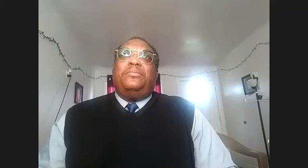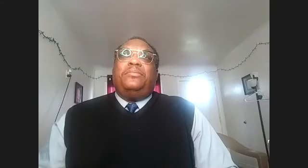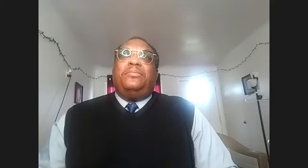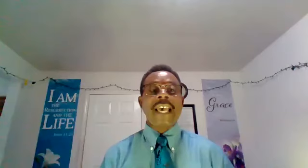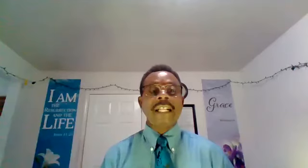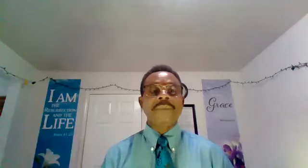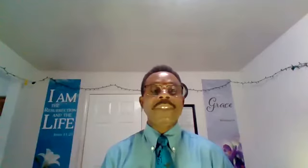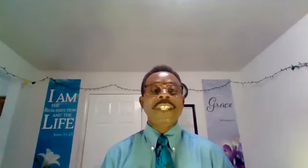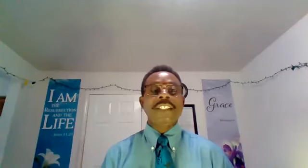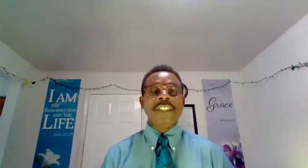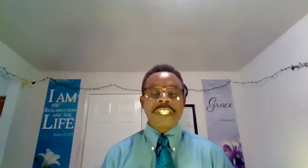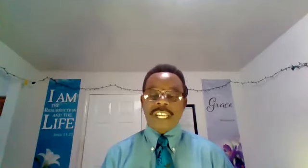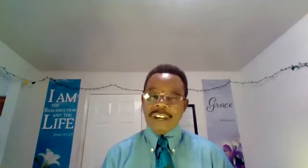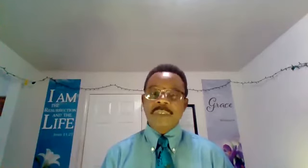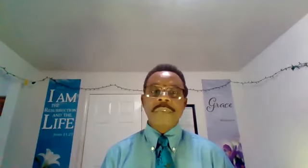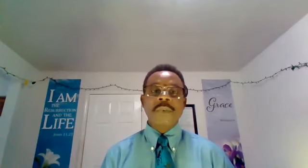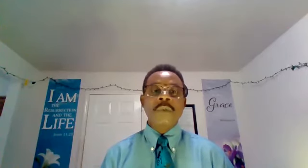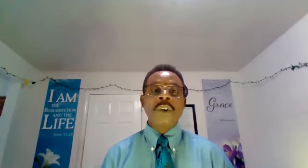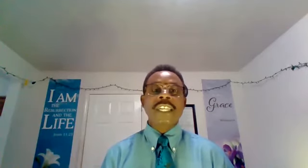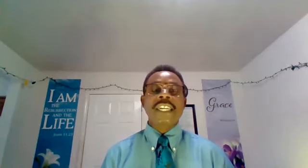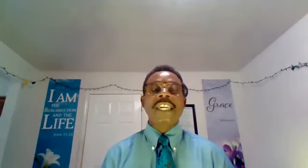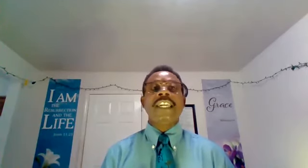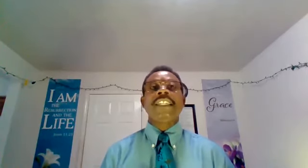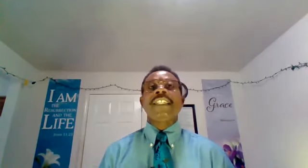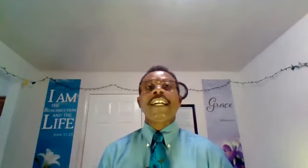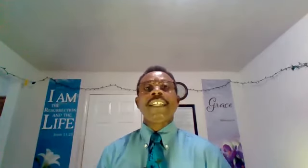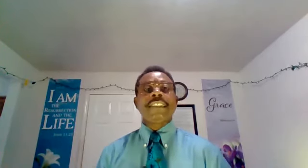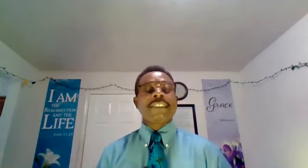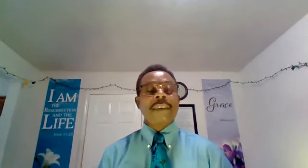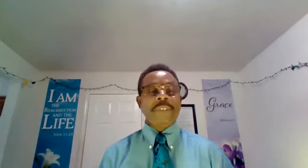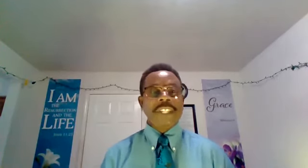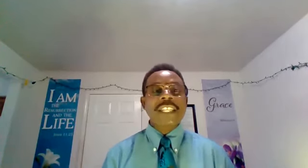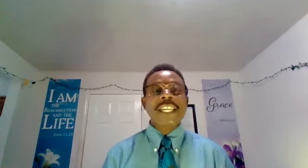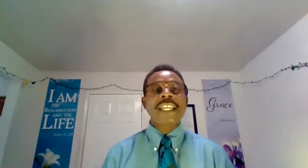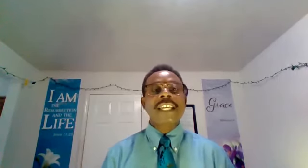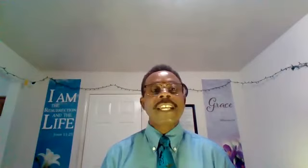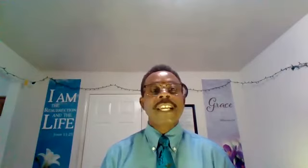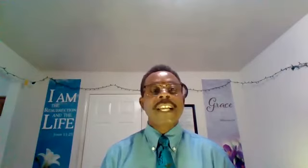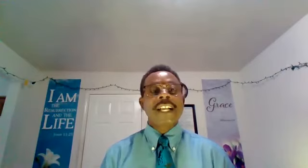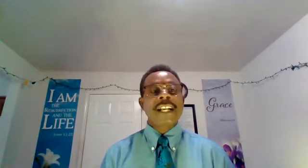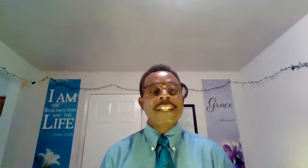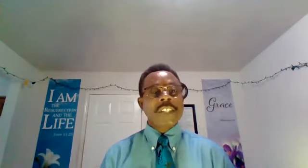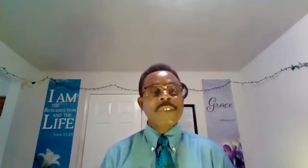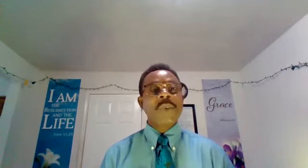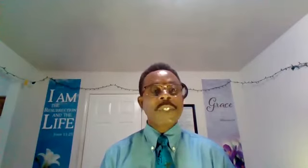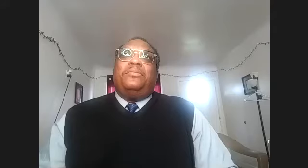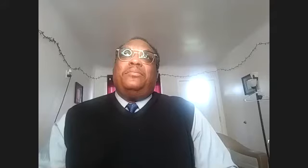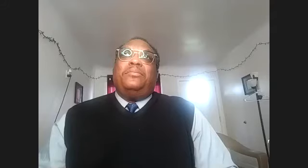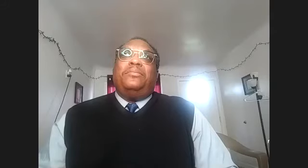was helping to make a distinction. She knew what she was doing.